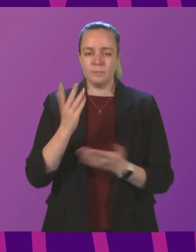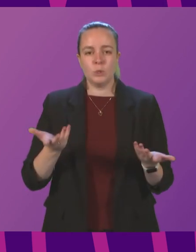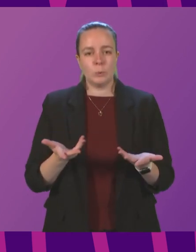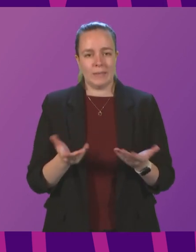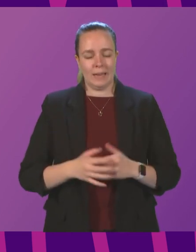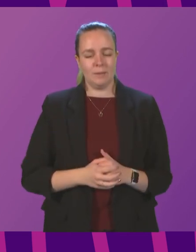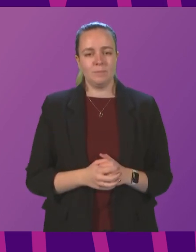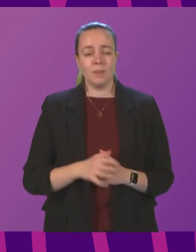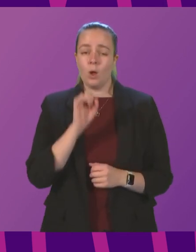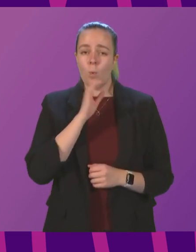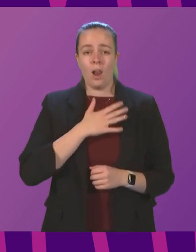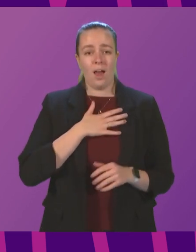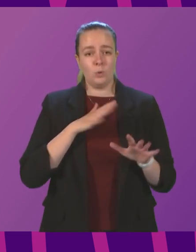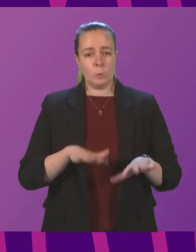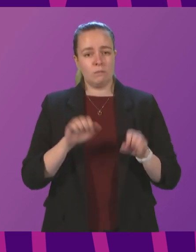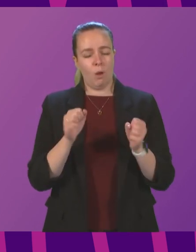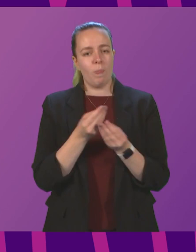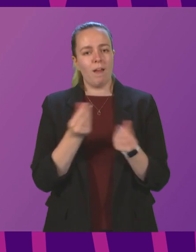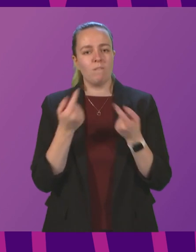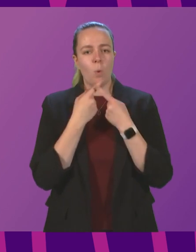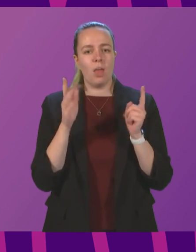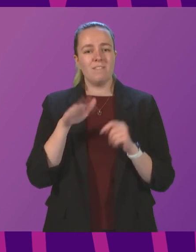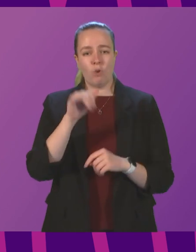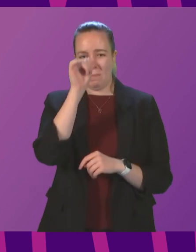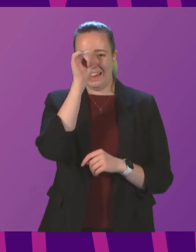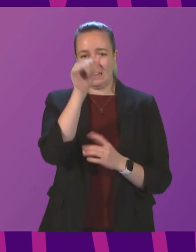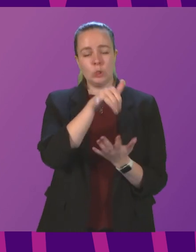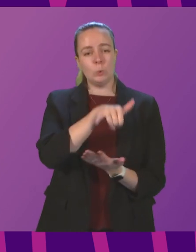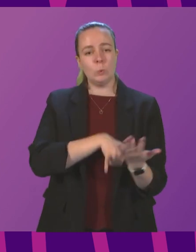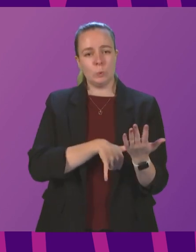I would like to begin with a few lines from Hindu scriptures.